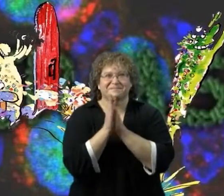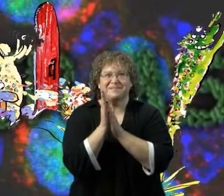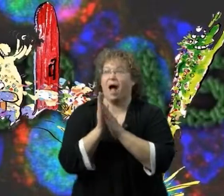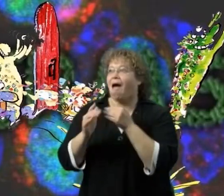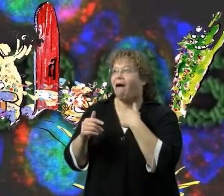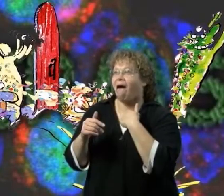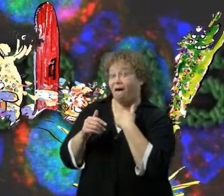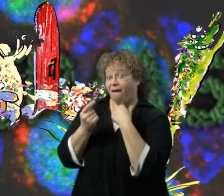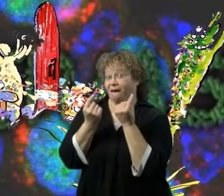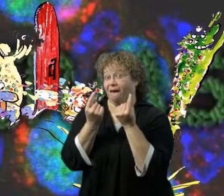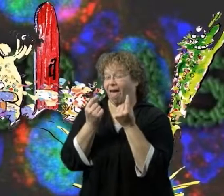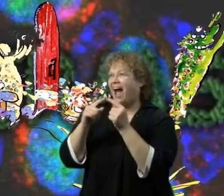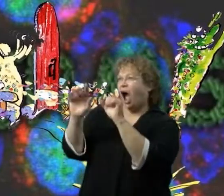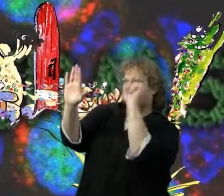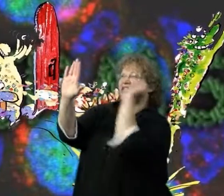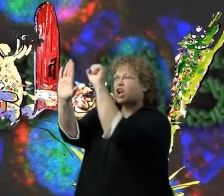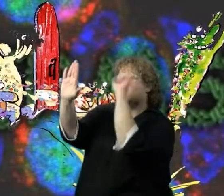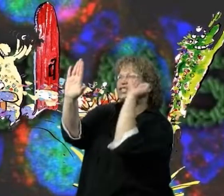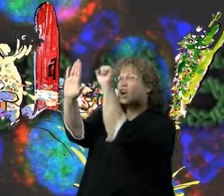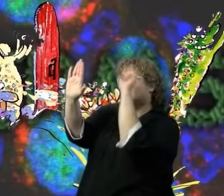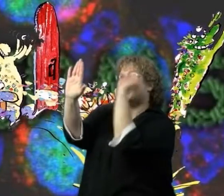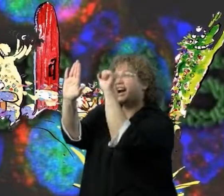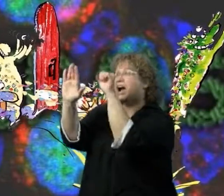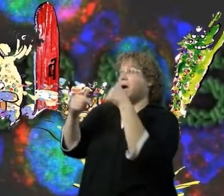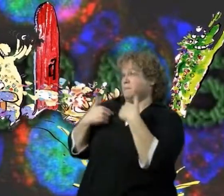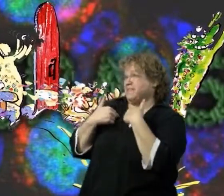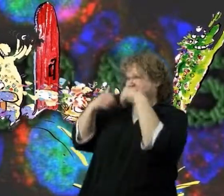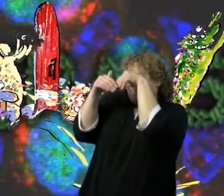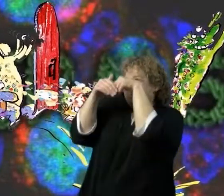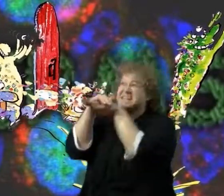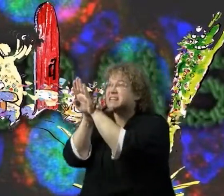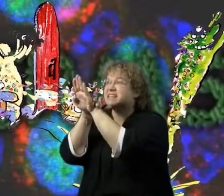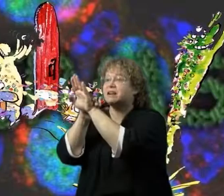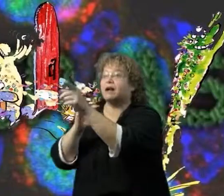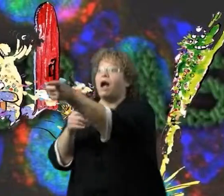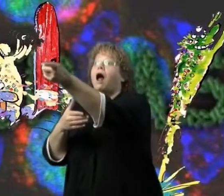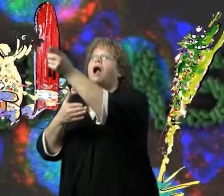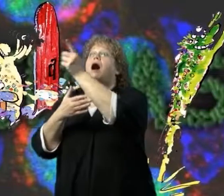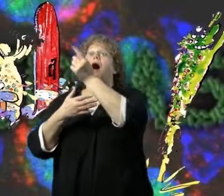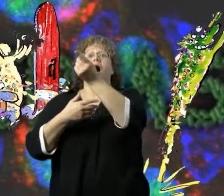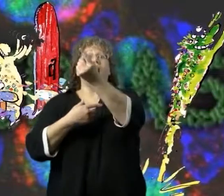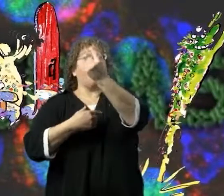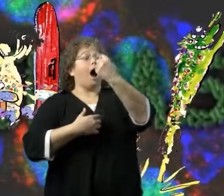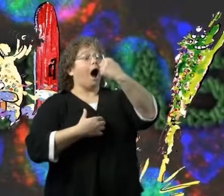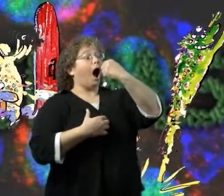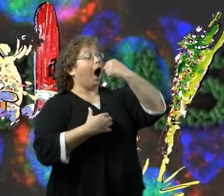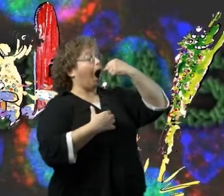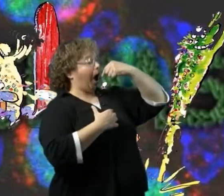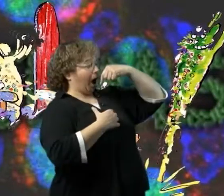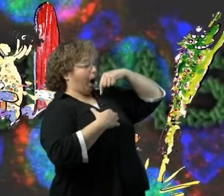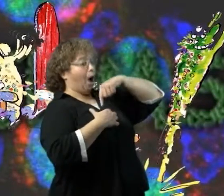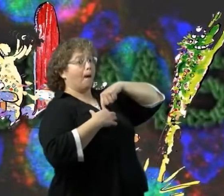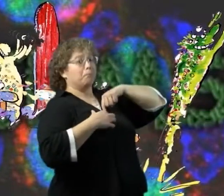Knock, knock body, let us in We'll make you sick once we begin